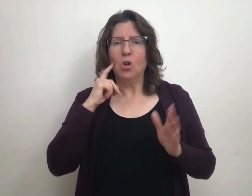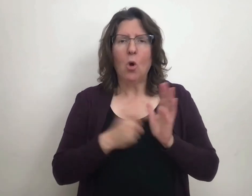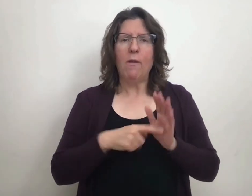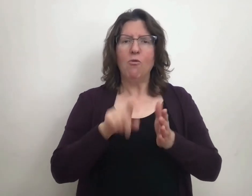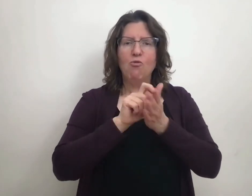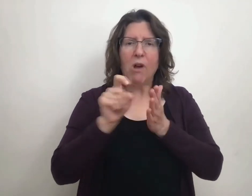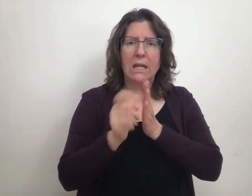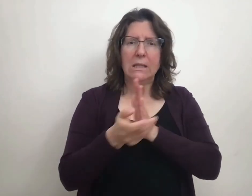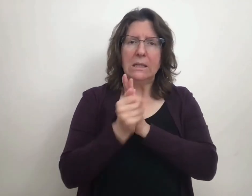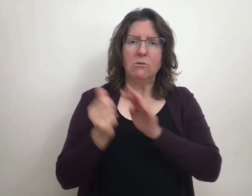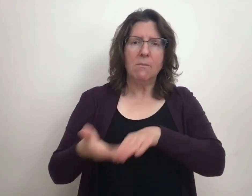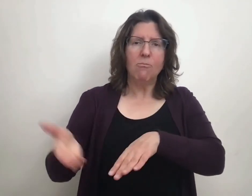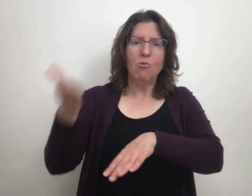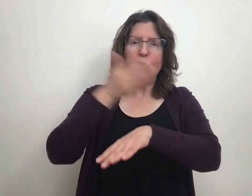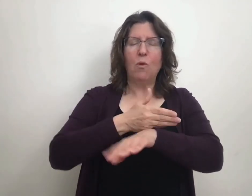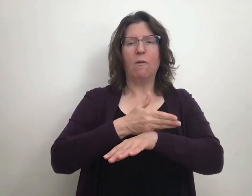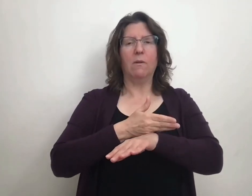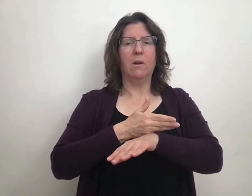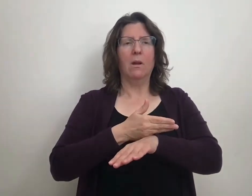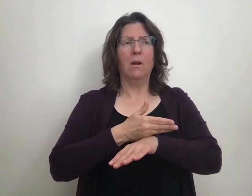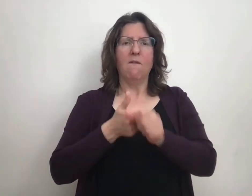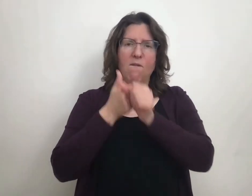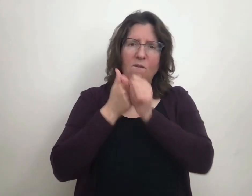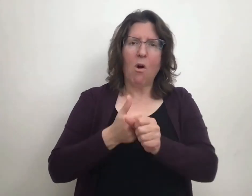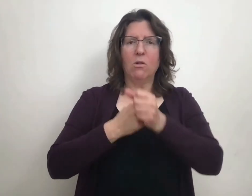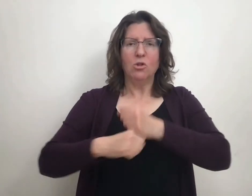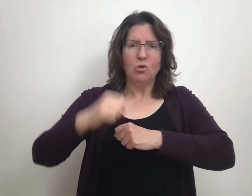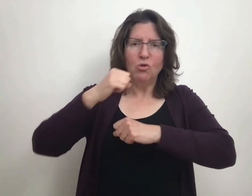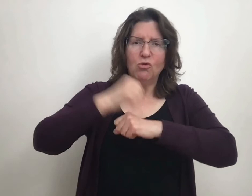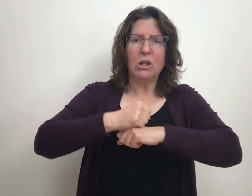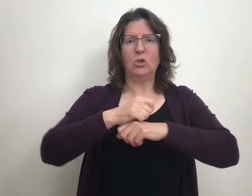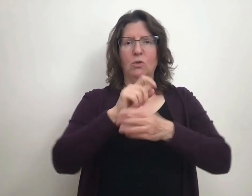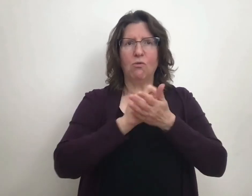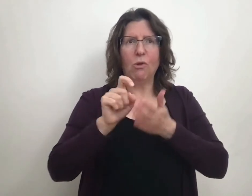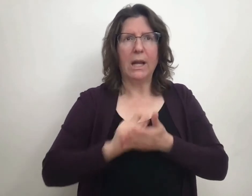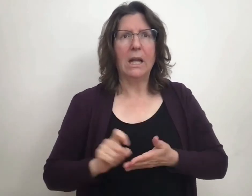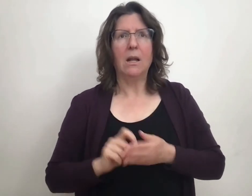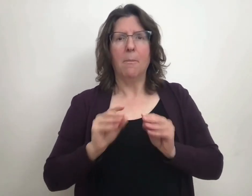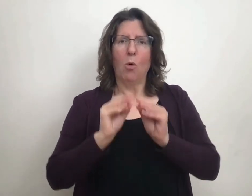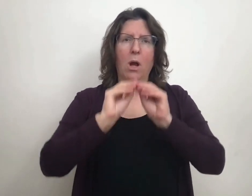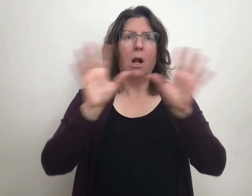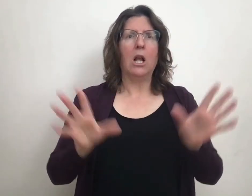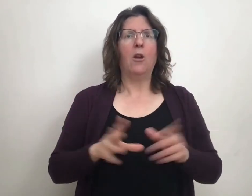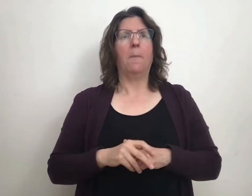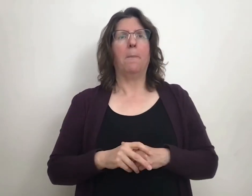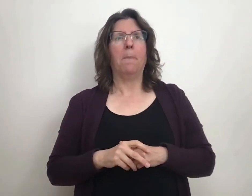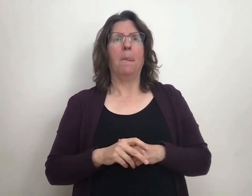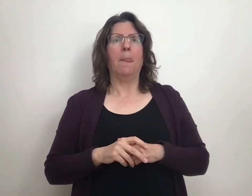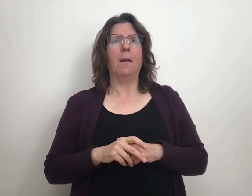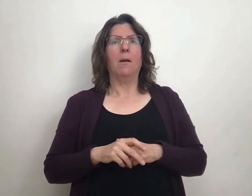Their writing skills noticeably improved. Both grammar and structure improved so that their writing was easily understandable.